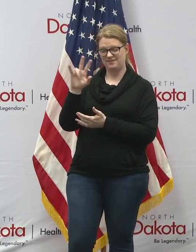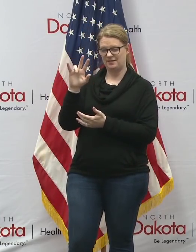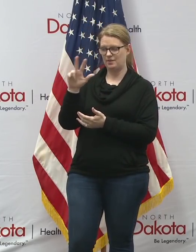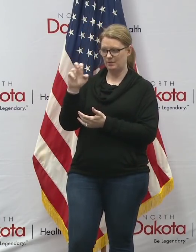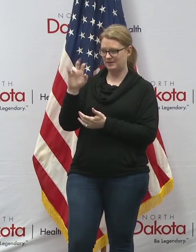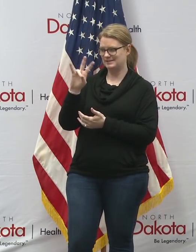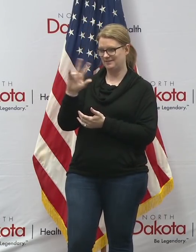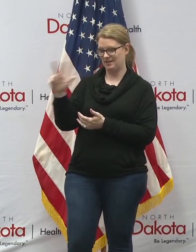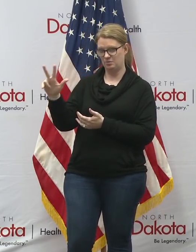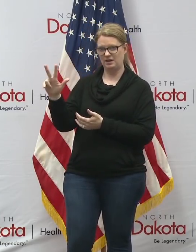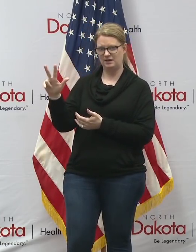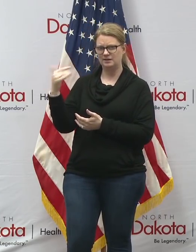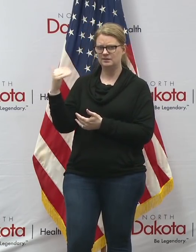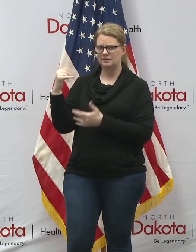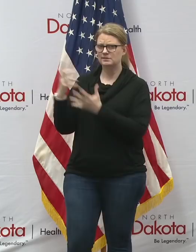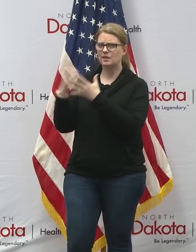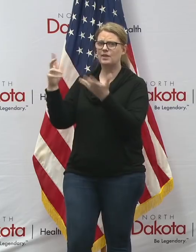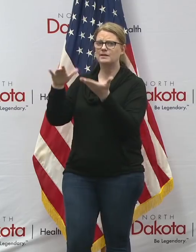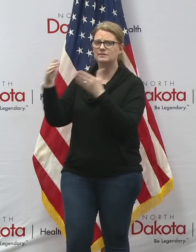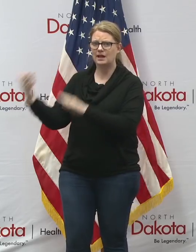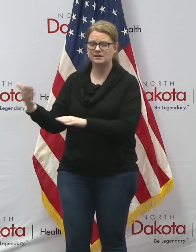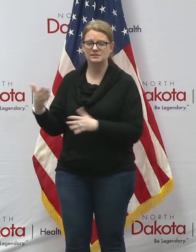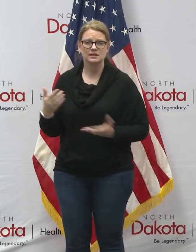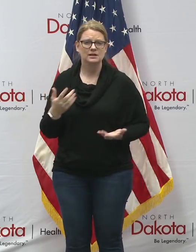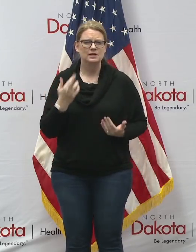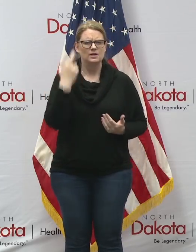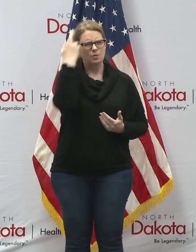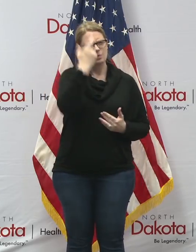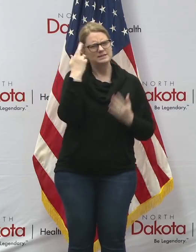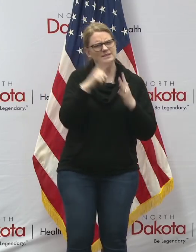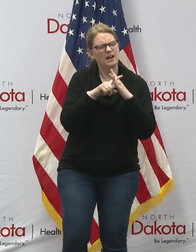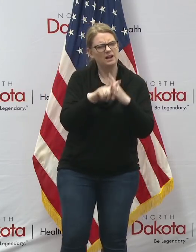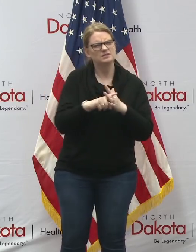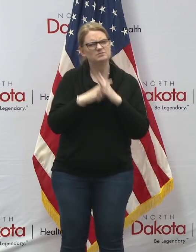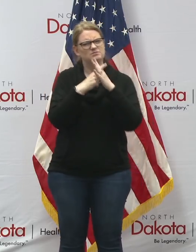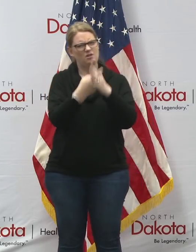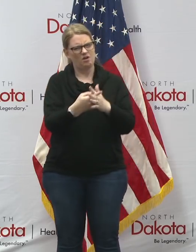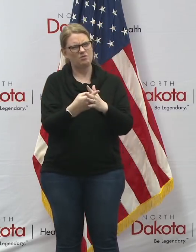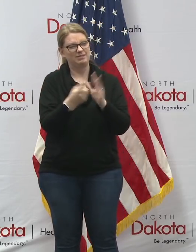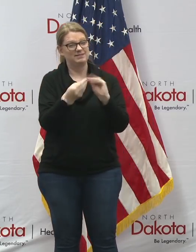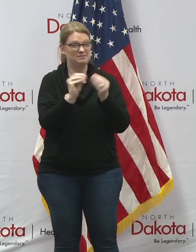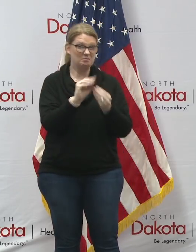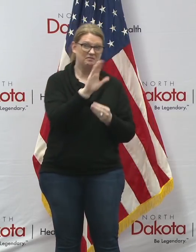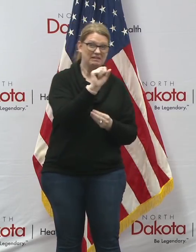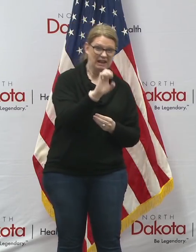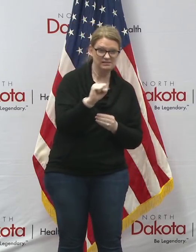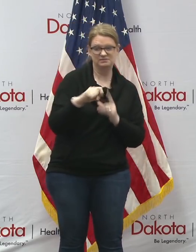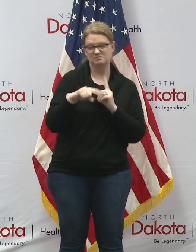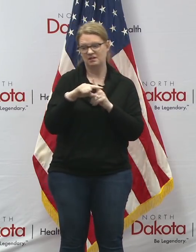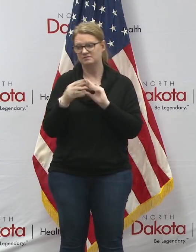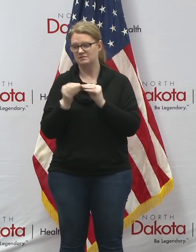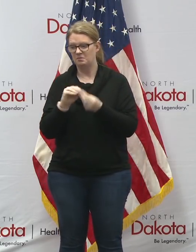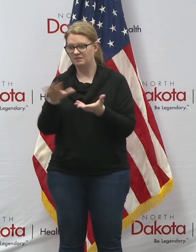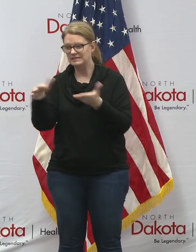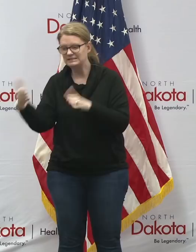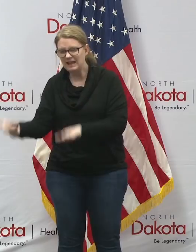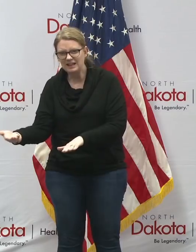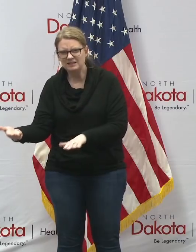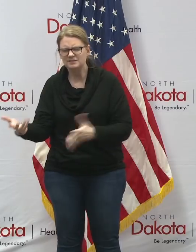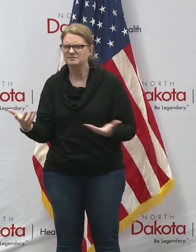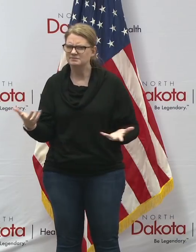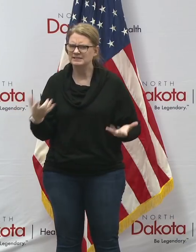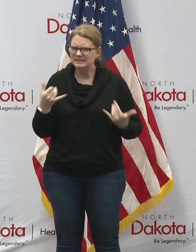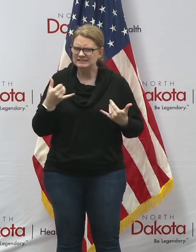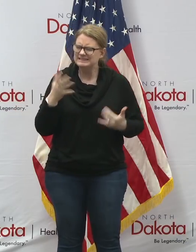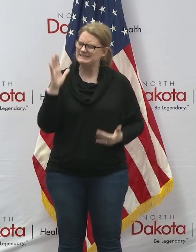again I start with this because there appears to be some people